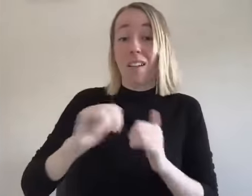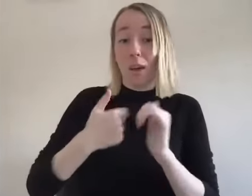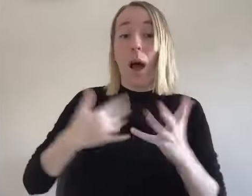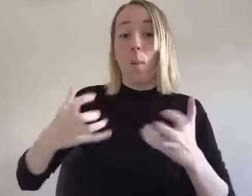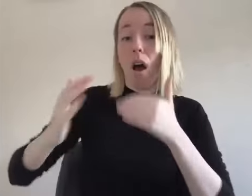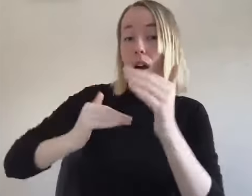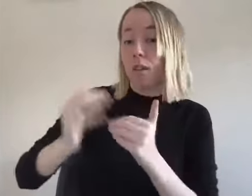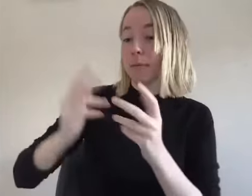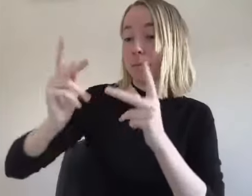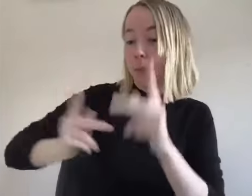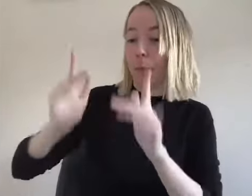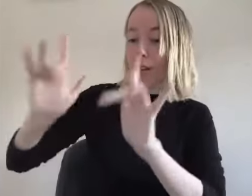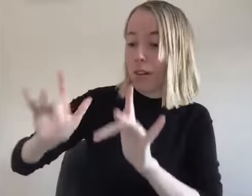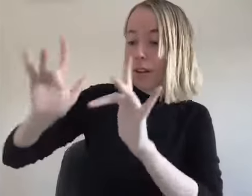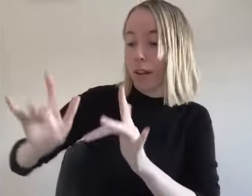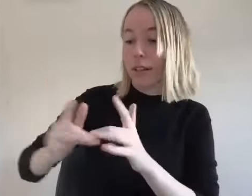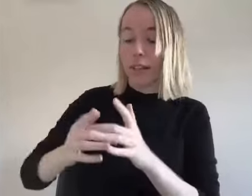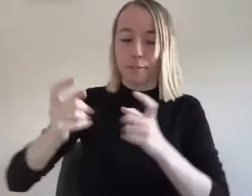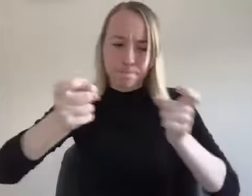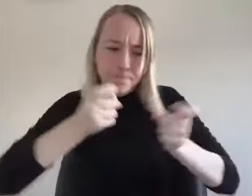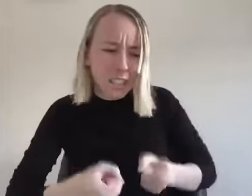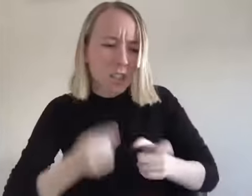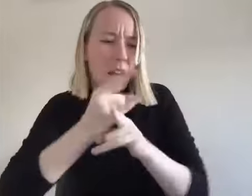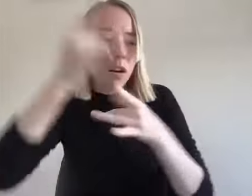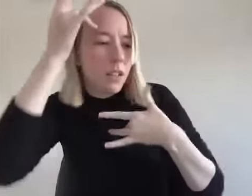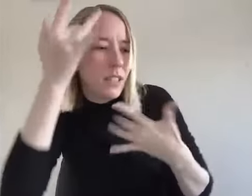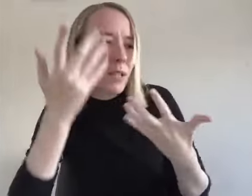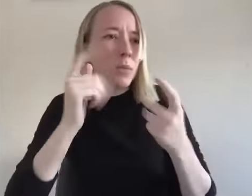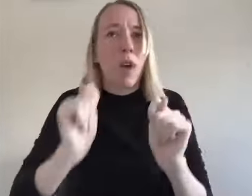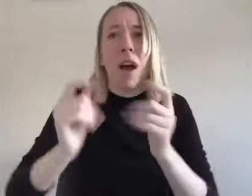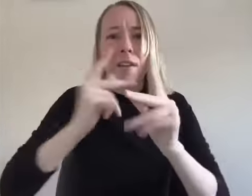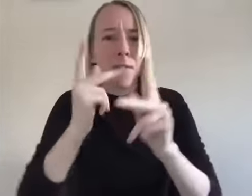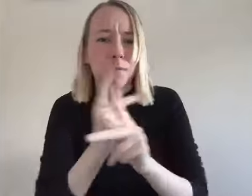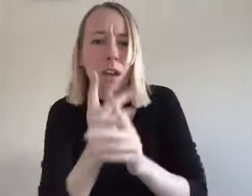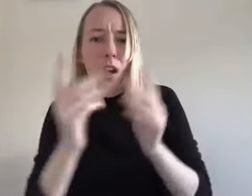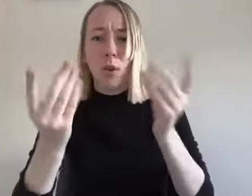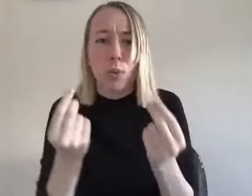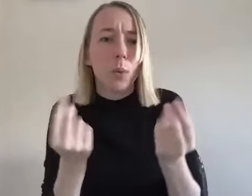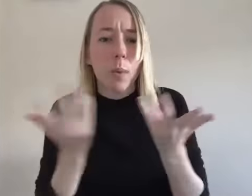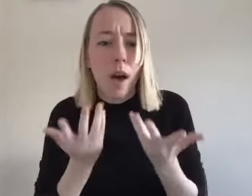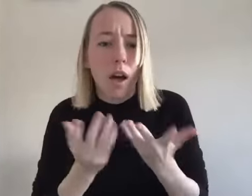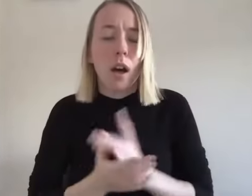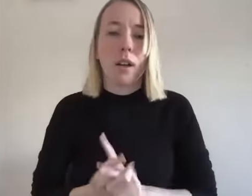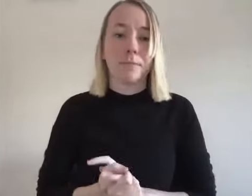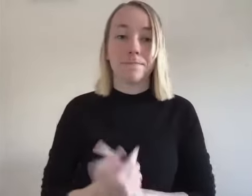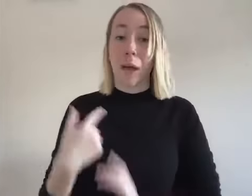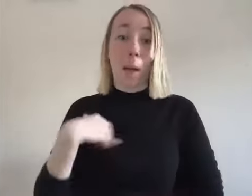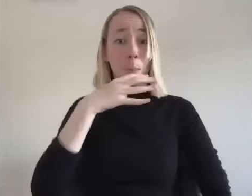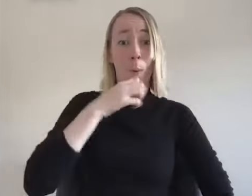try to comfort people is that when they come in and they're reeling and they're dealing with alcoholism and they're trying to figure out what to do you know i as an